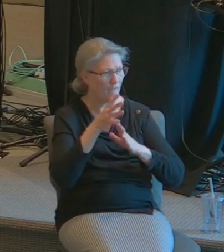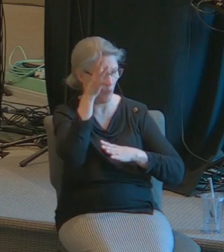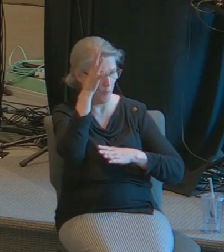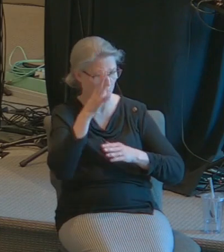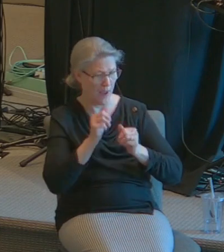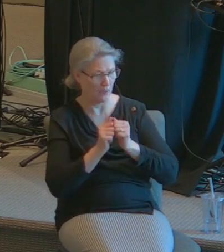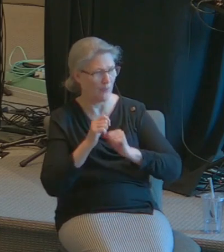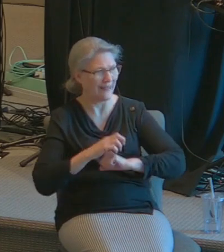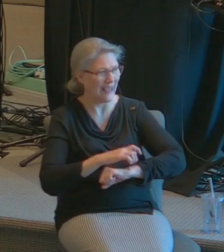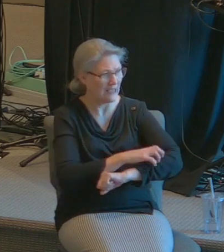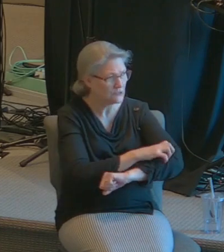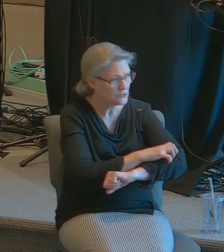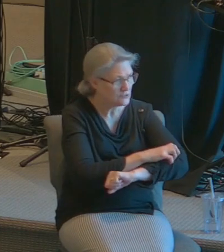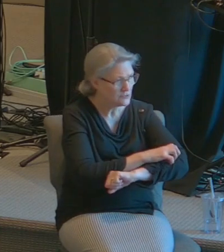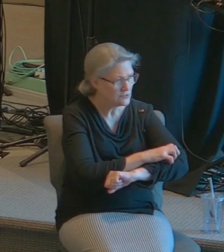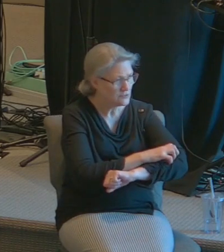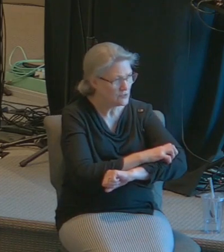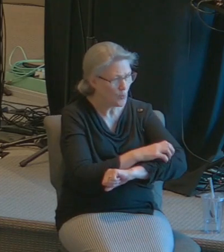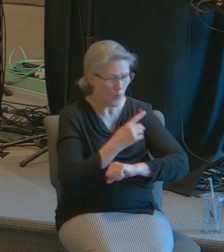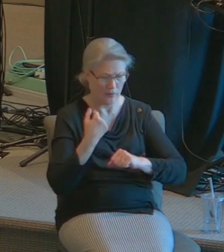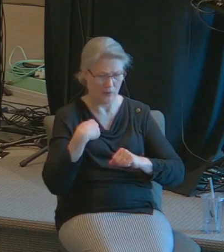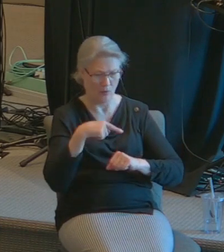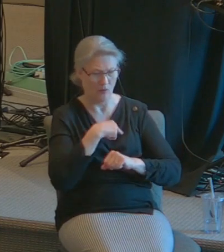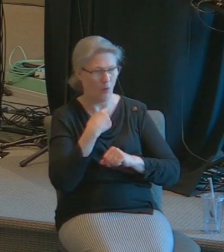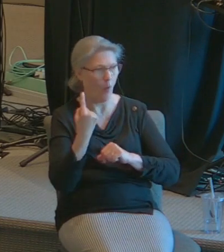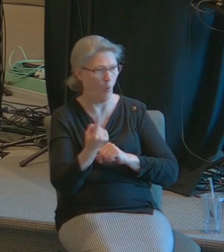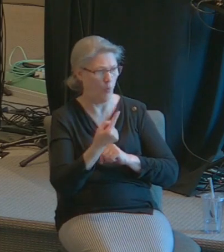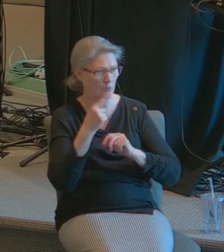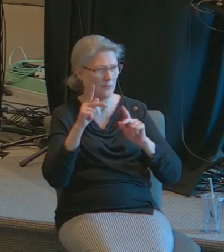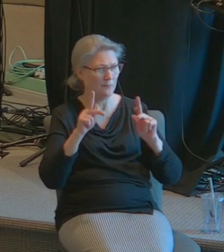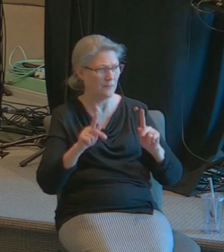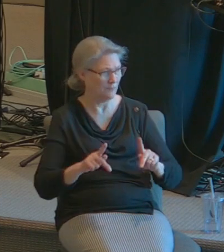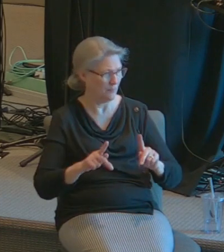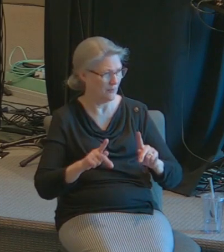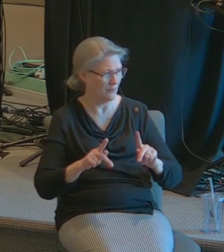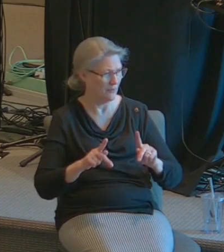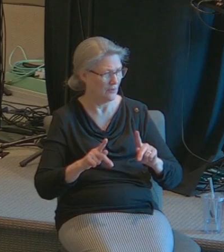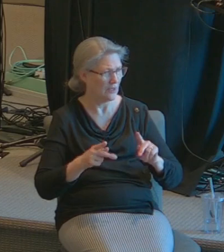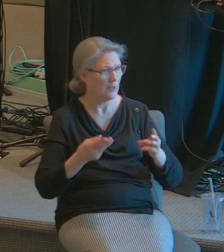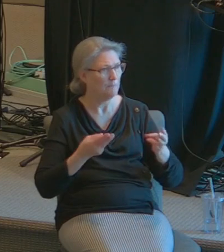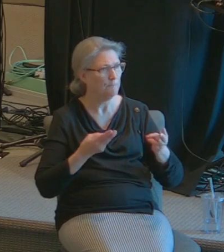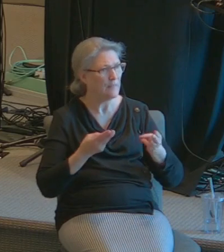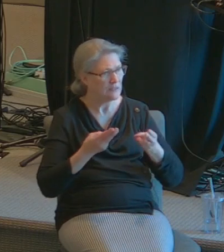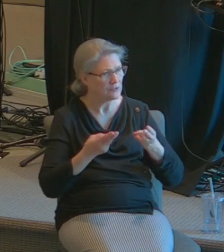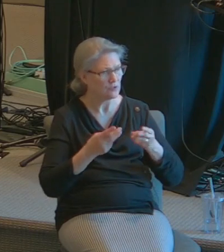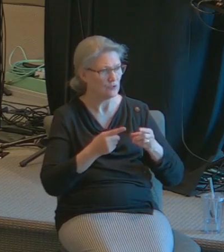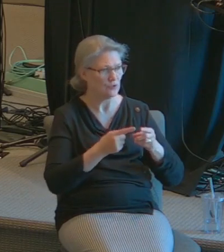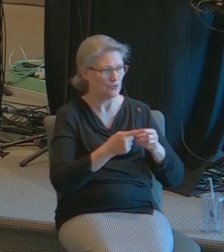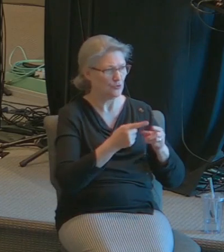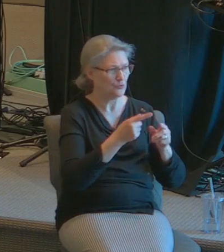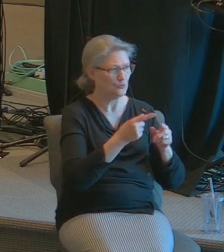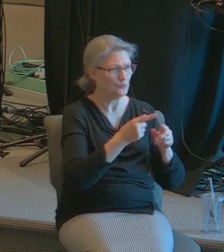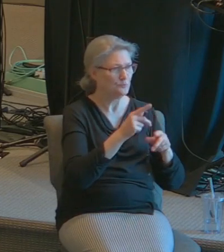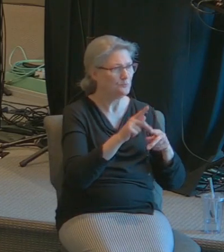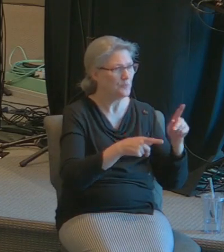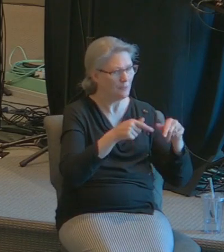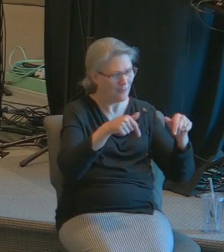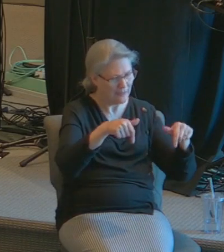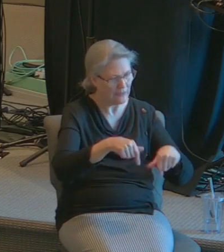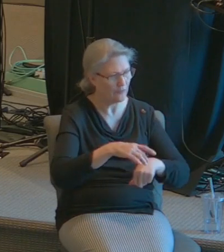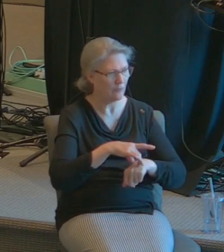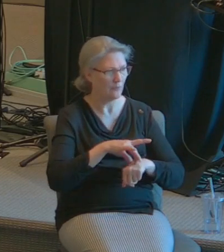move as a conduit through our hands and minister to that man or that woman